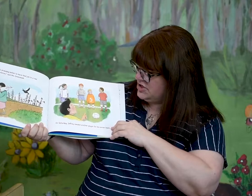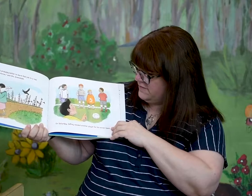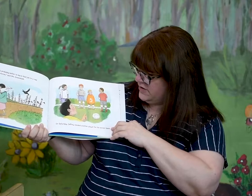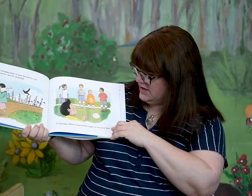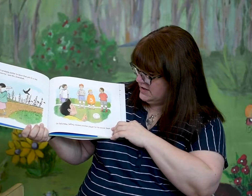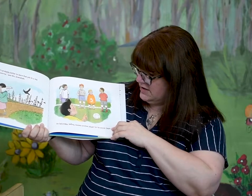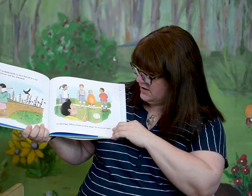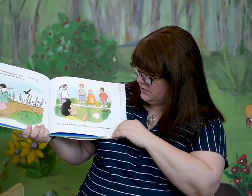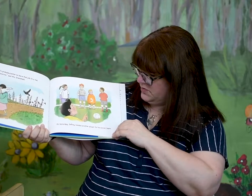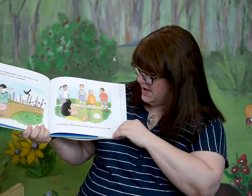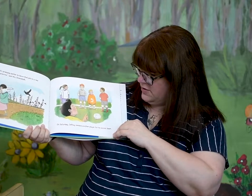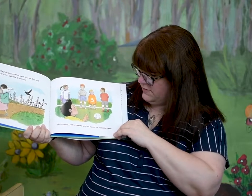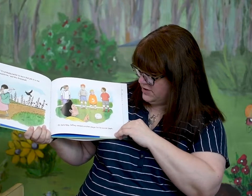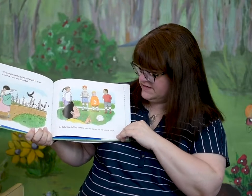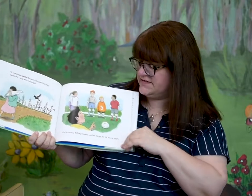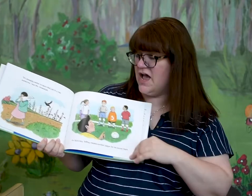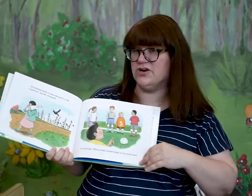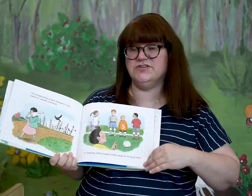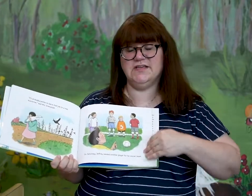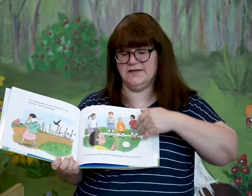Jeffrey needed another player for his soccer team.